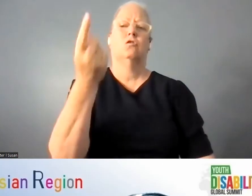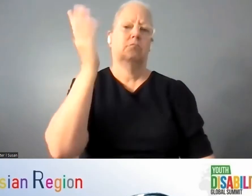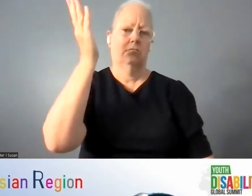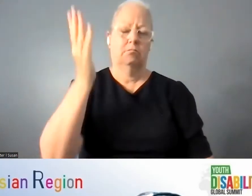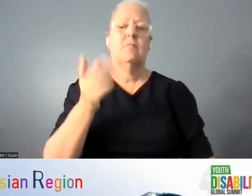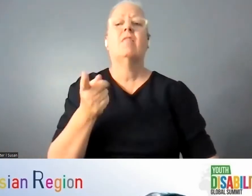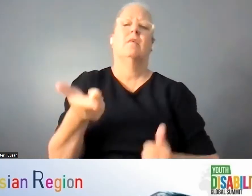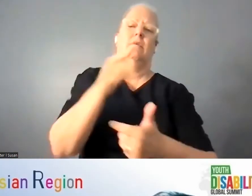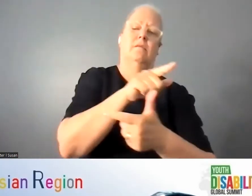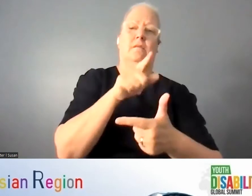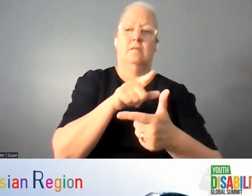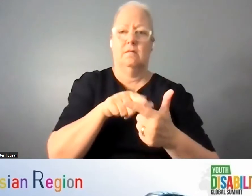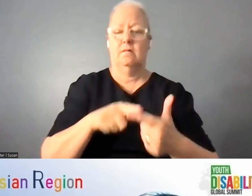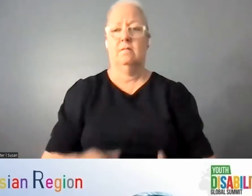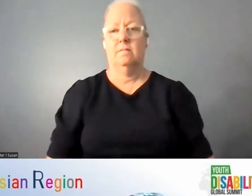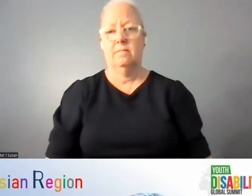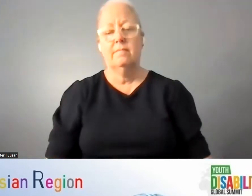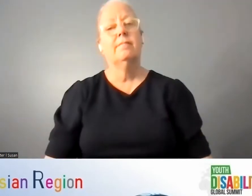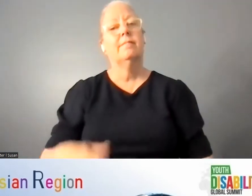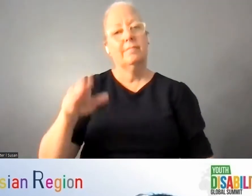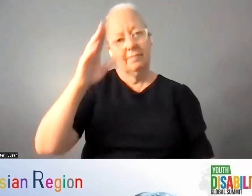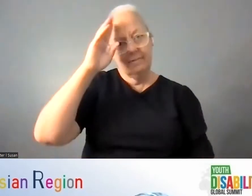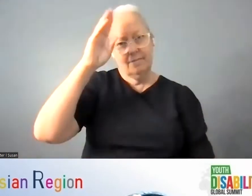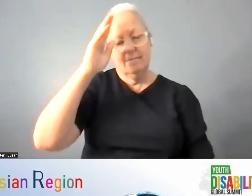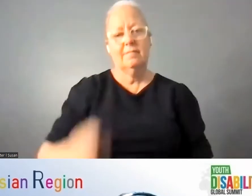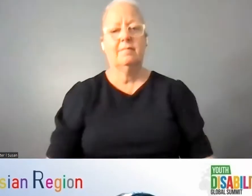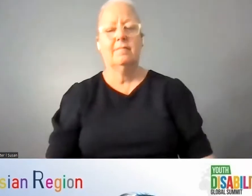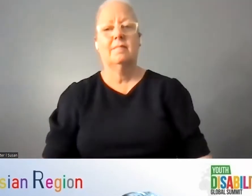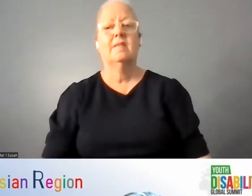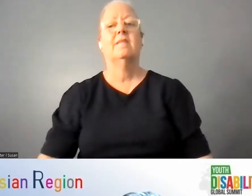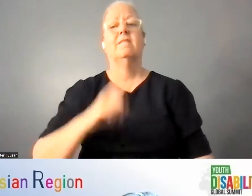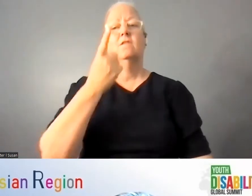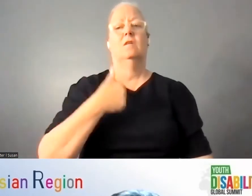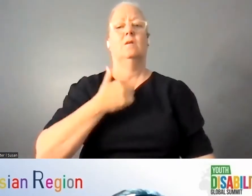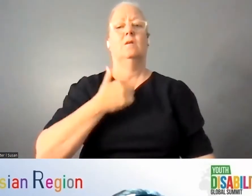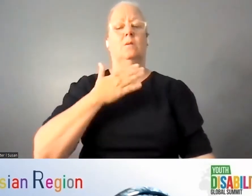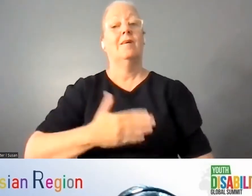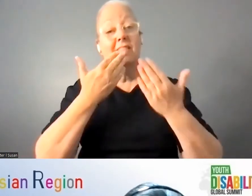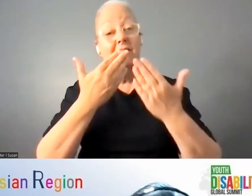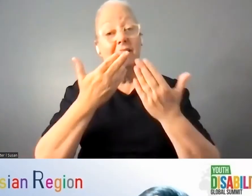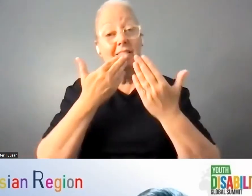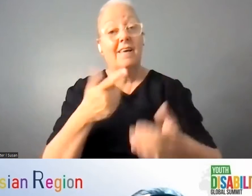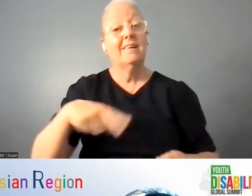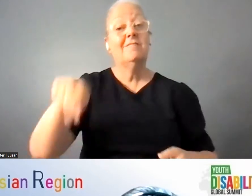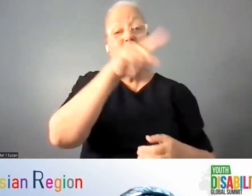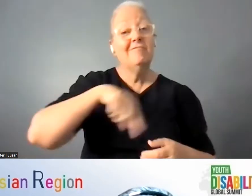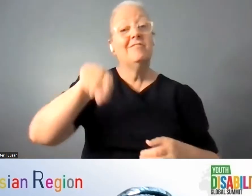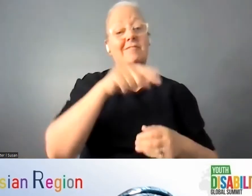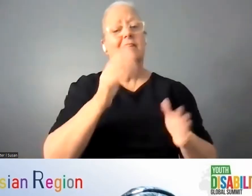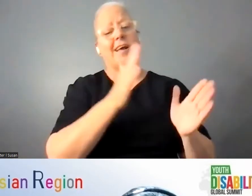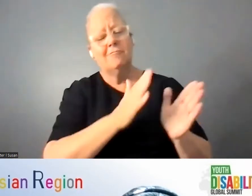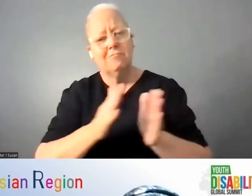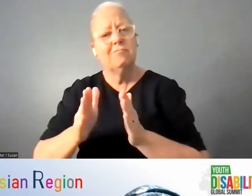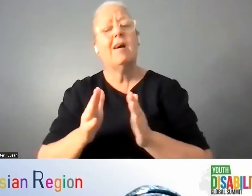Okay, so hello everyone once again. And first of all, I want to thank the organizers for giving us the opportunity